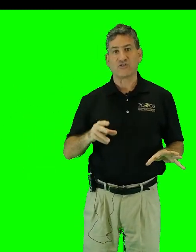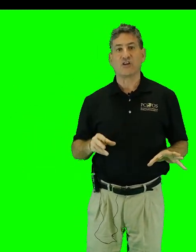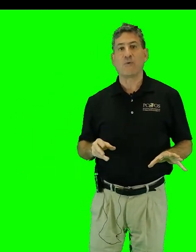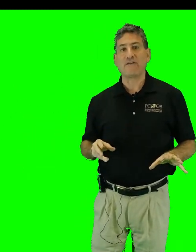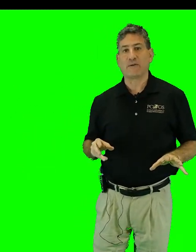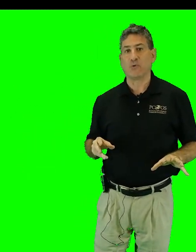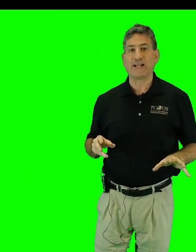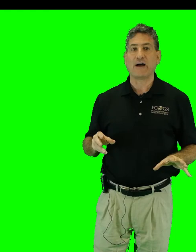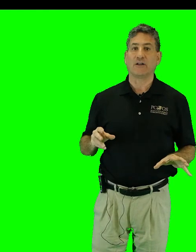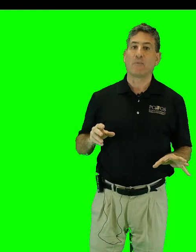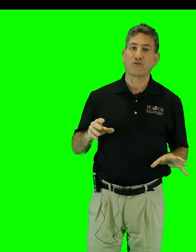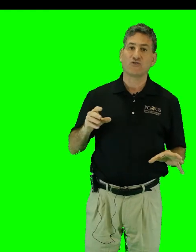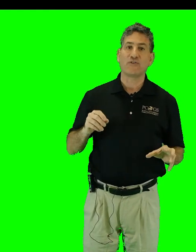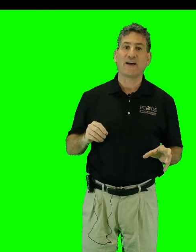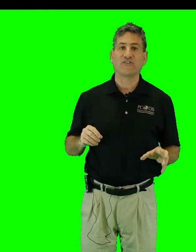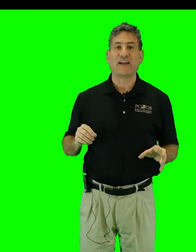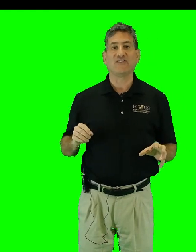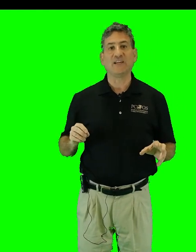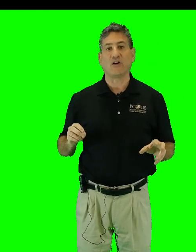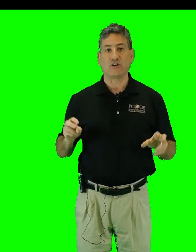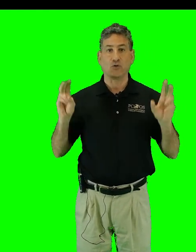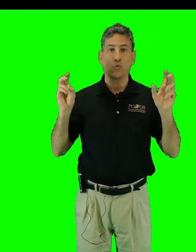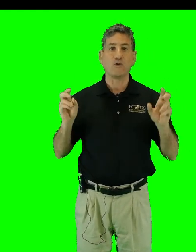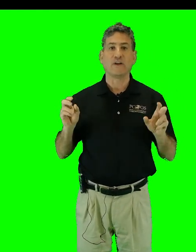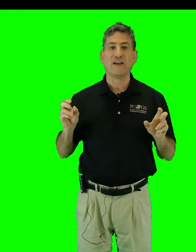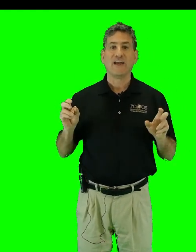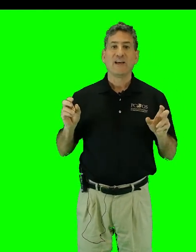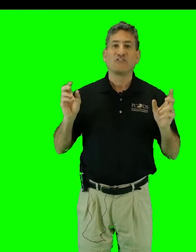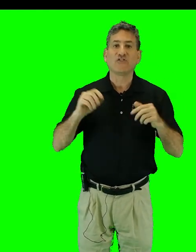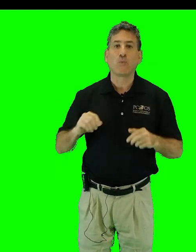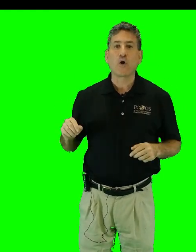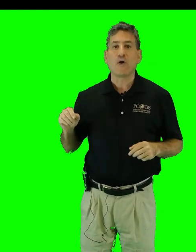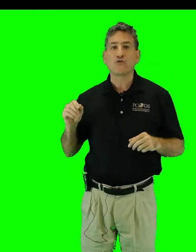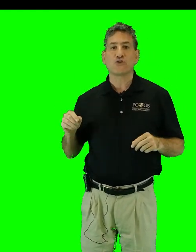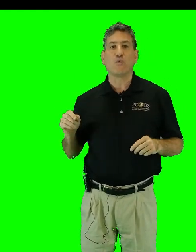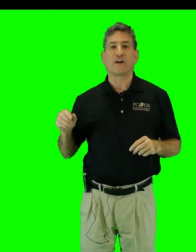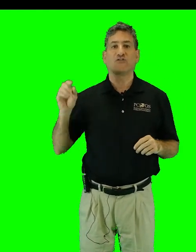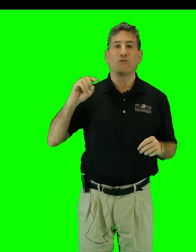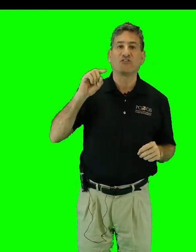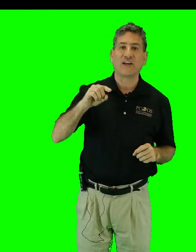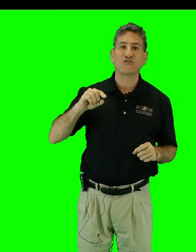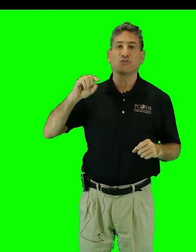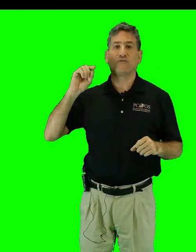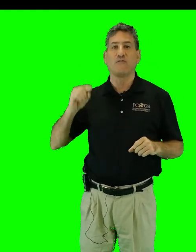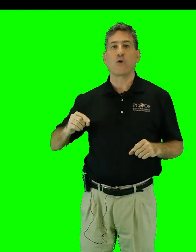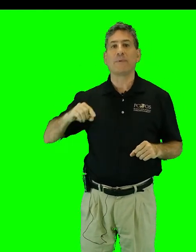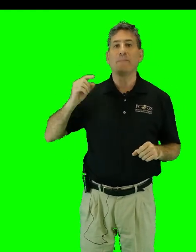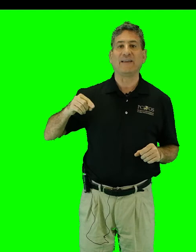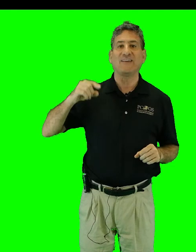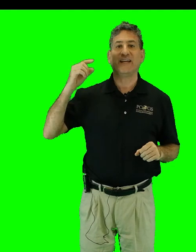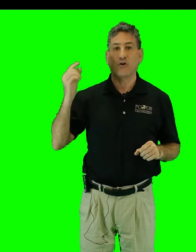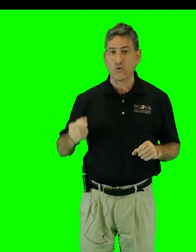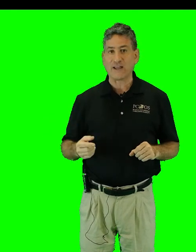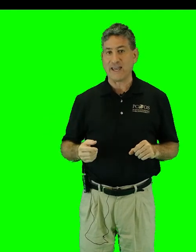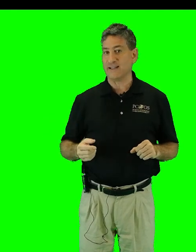Geographic pointed out in a March 2019 article, quote, Since warm ocean waters are essential to form and maintain a hurricane,